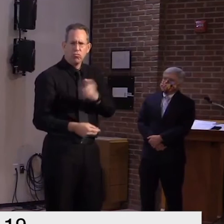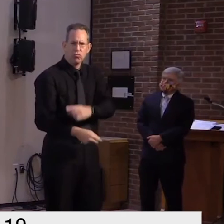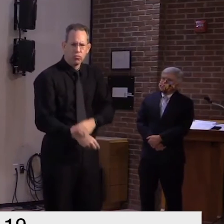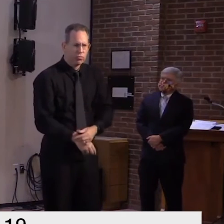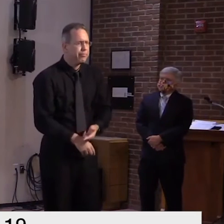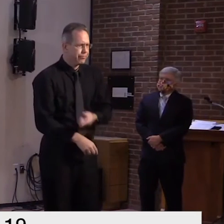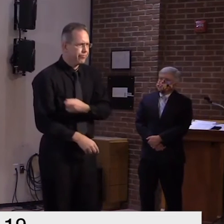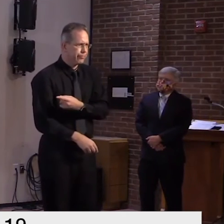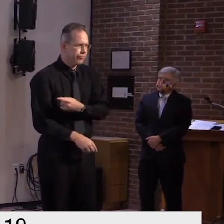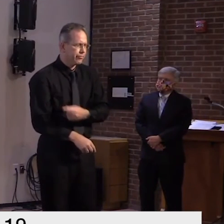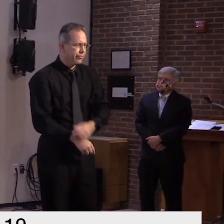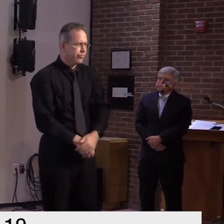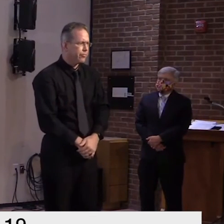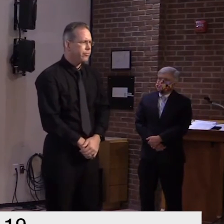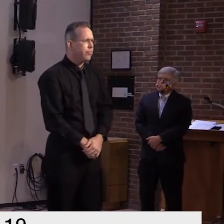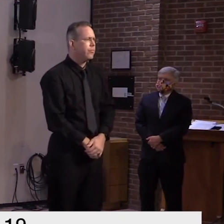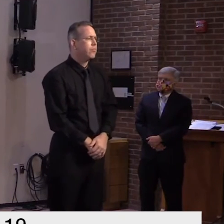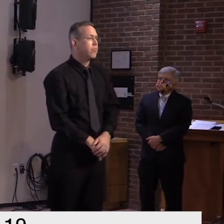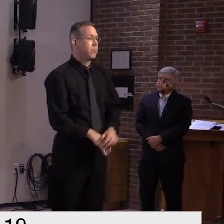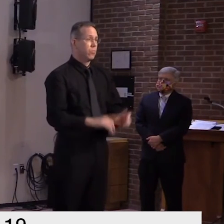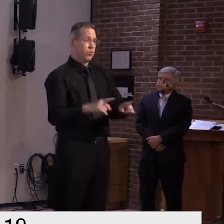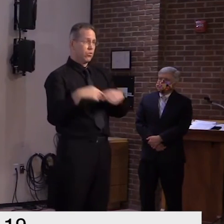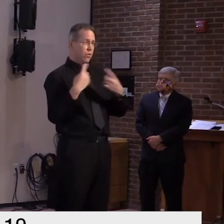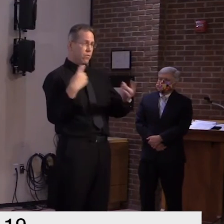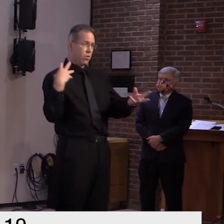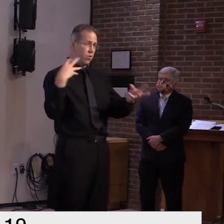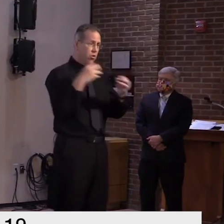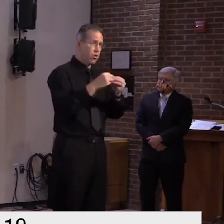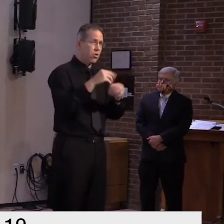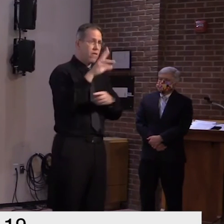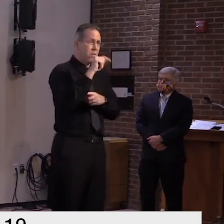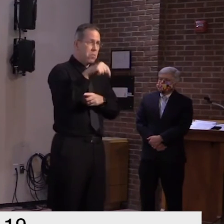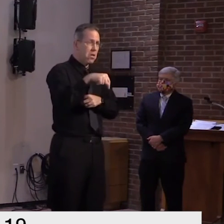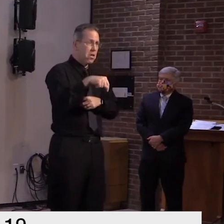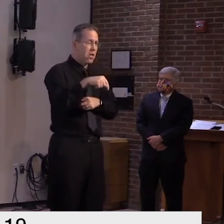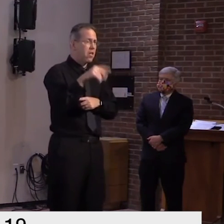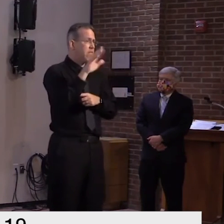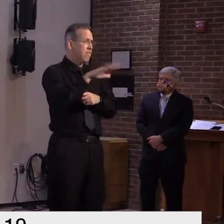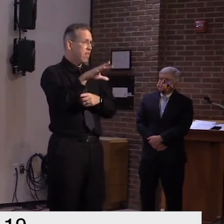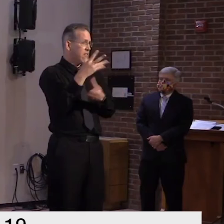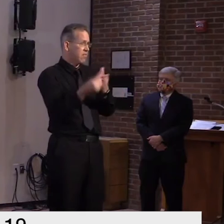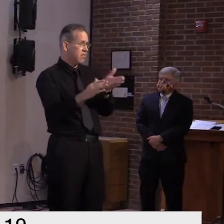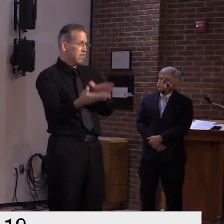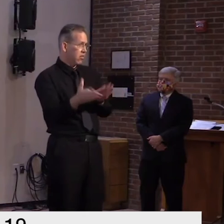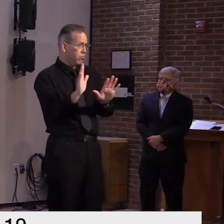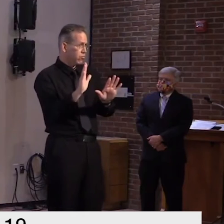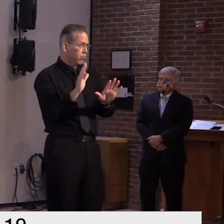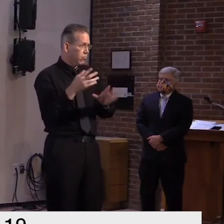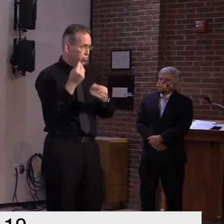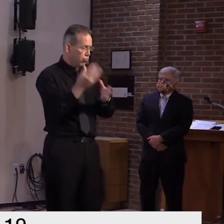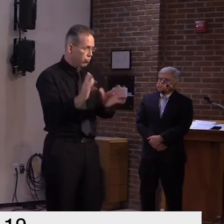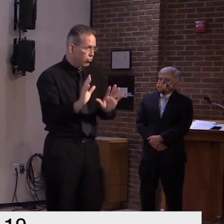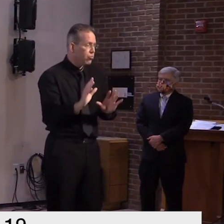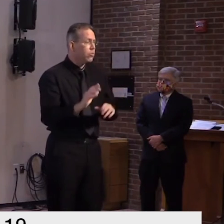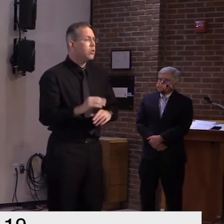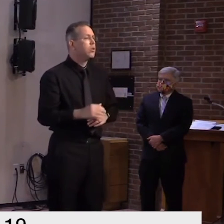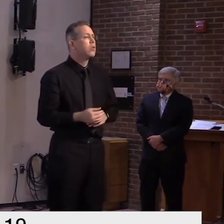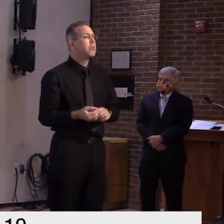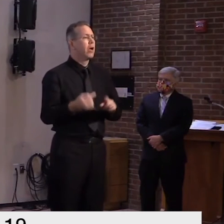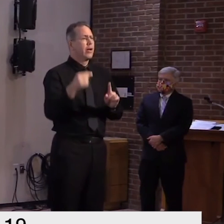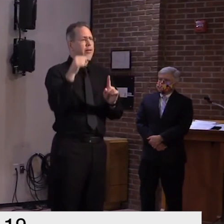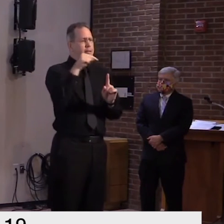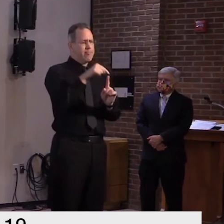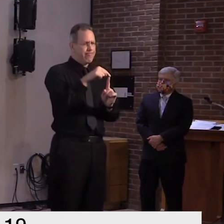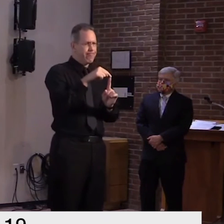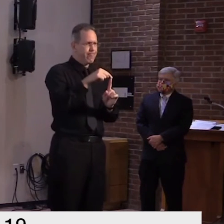out of the 55 deaths i can't give you the precise number but we have it as part of a series we've published